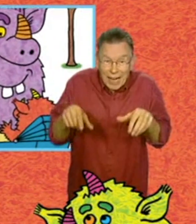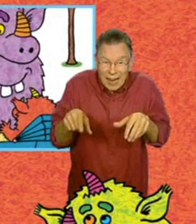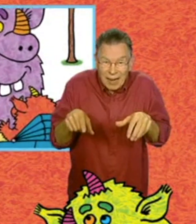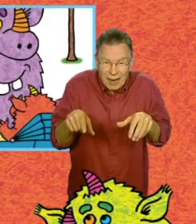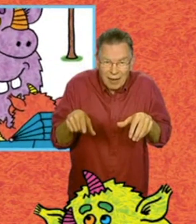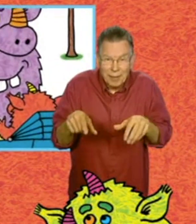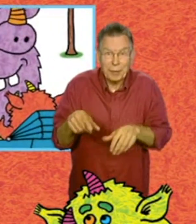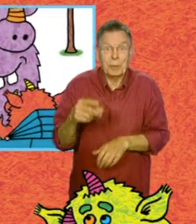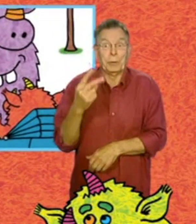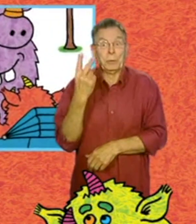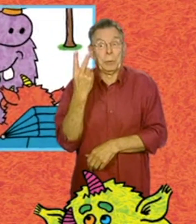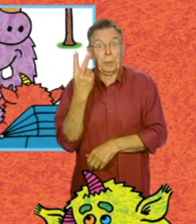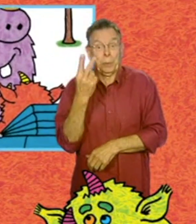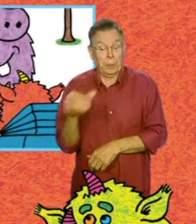there are two possibilities.